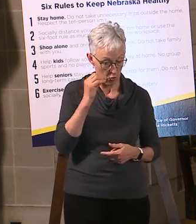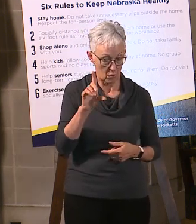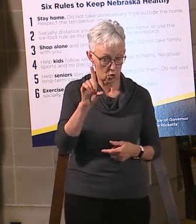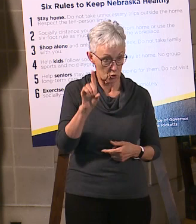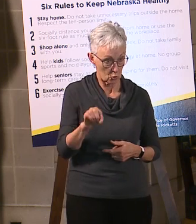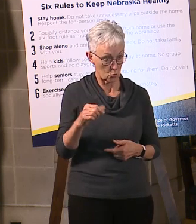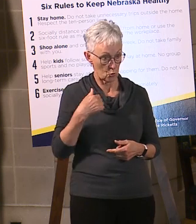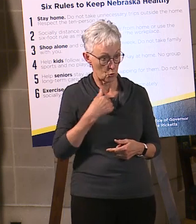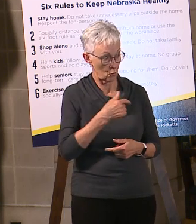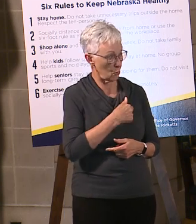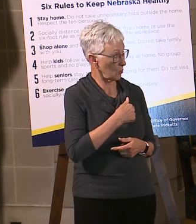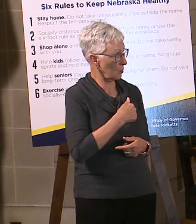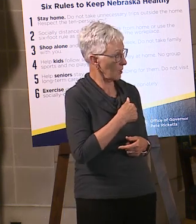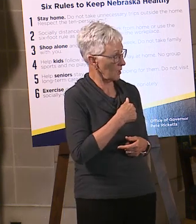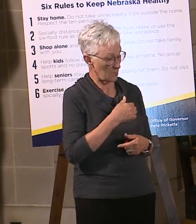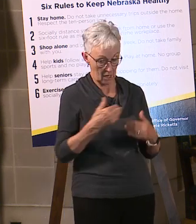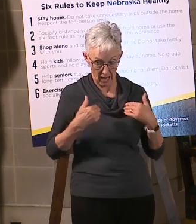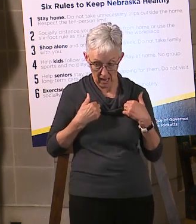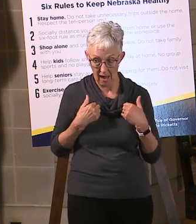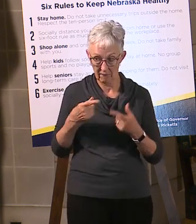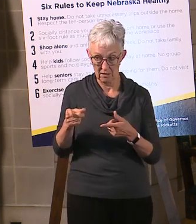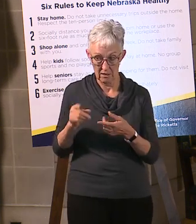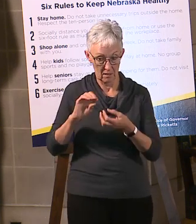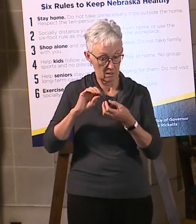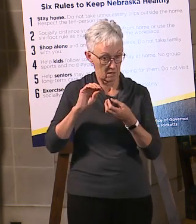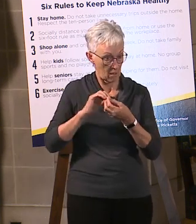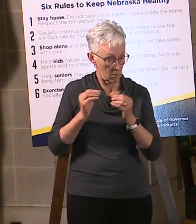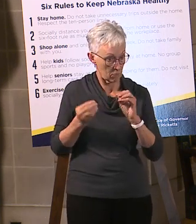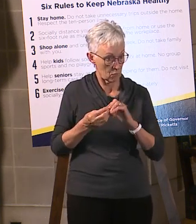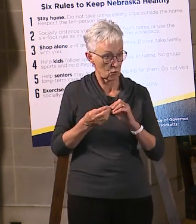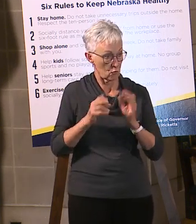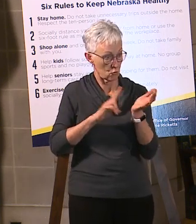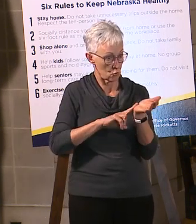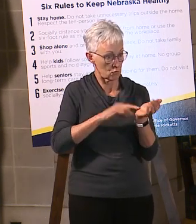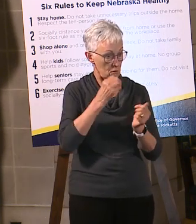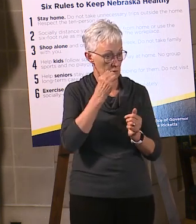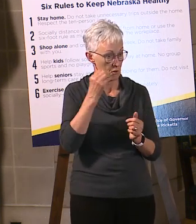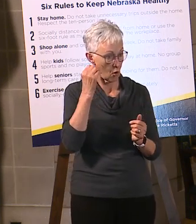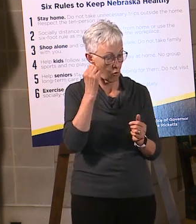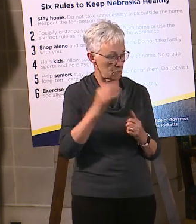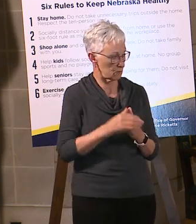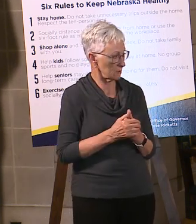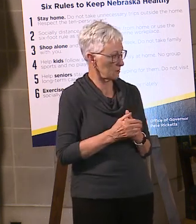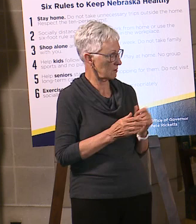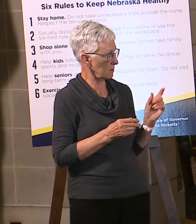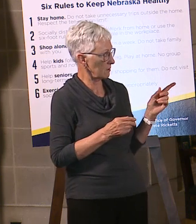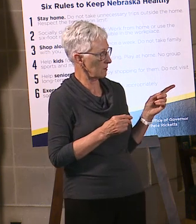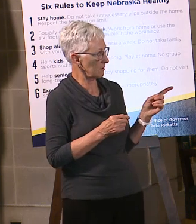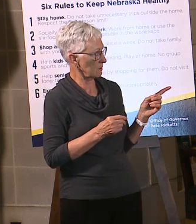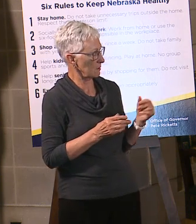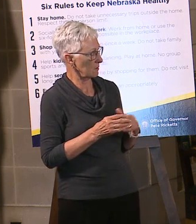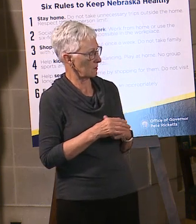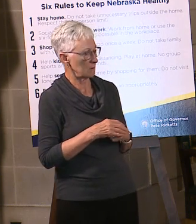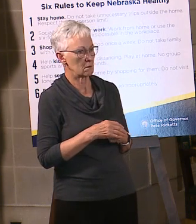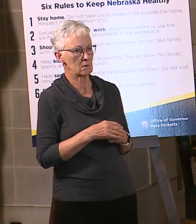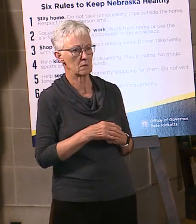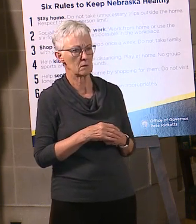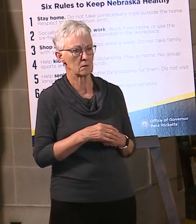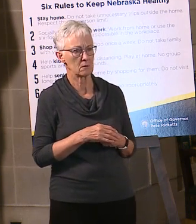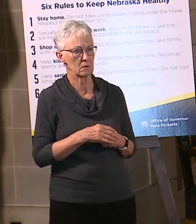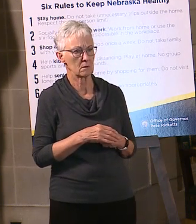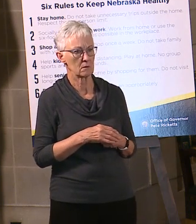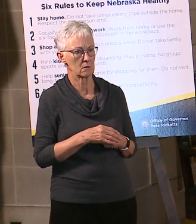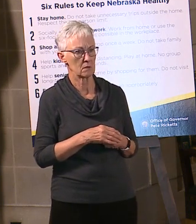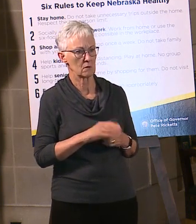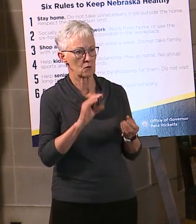Taylor, where'd you go, Taylor? Taylor, did we get it? Did we know? I think it's just total if you've been affected at any point. Is that correct?